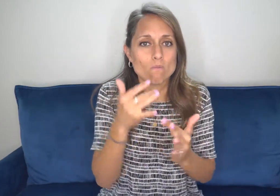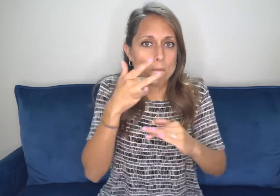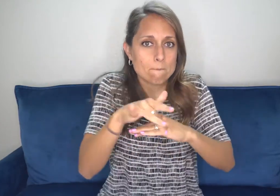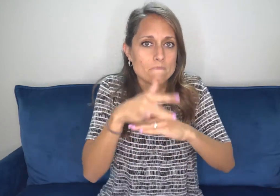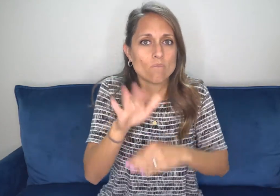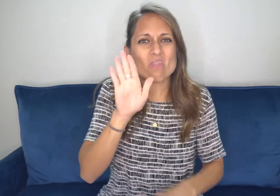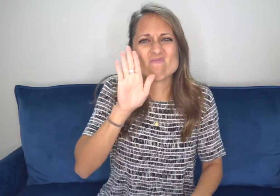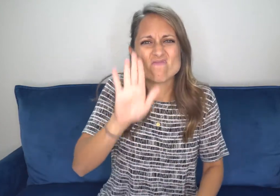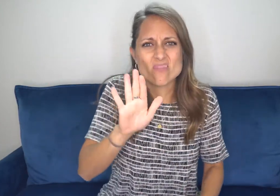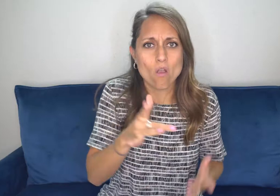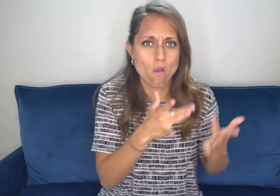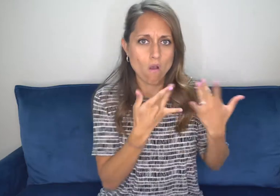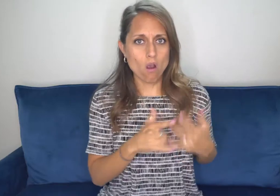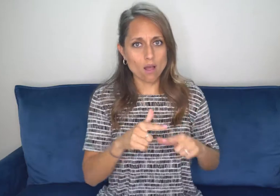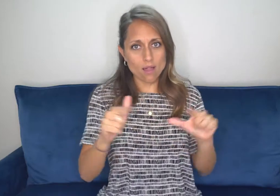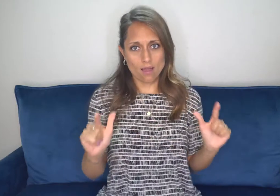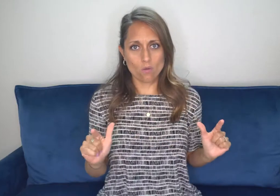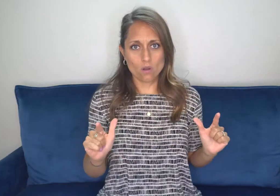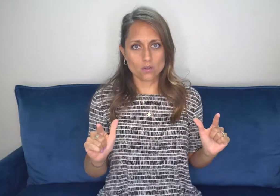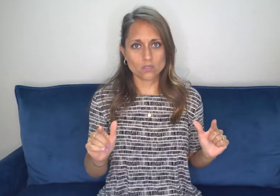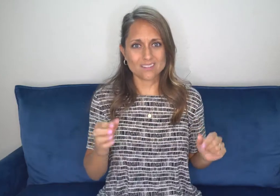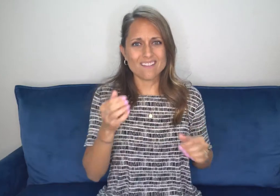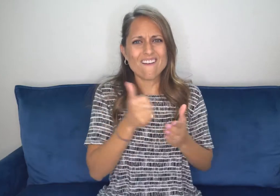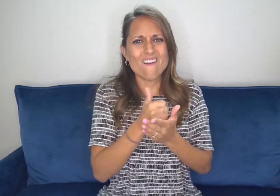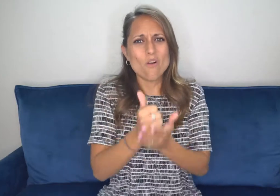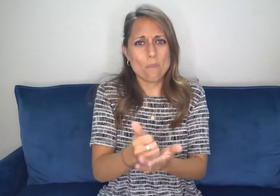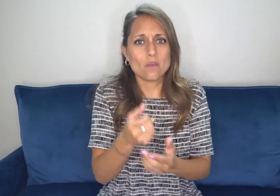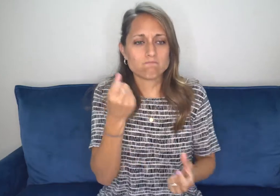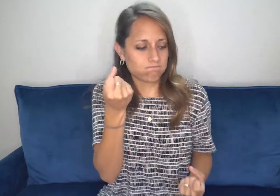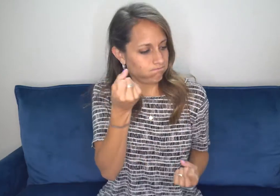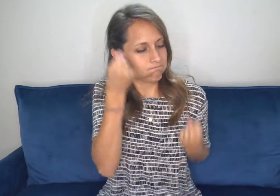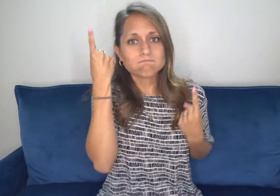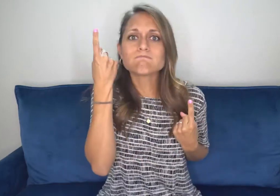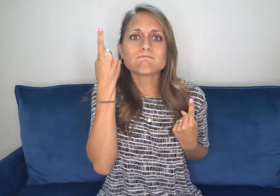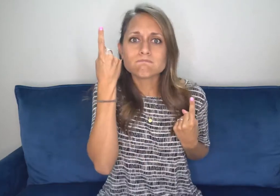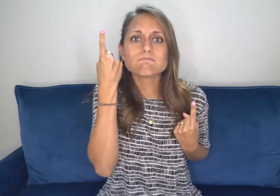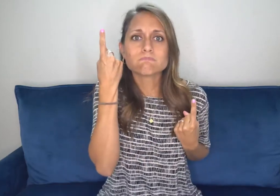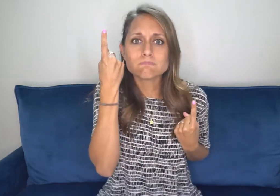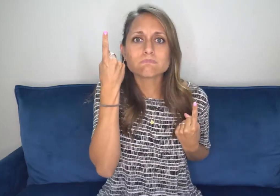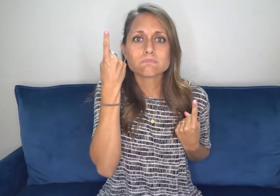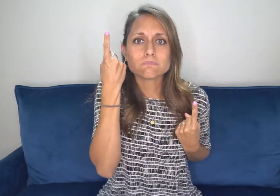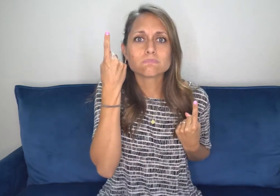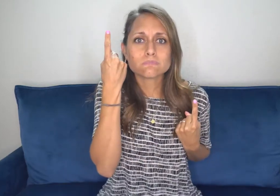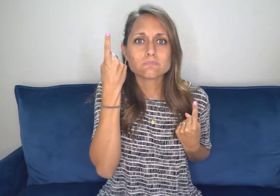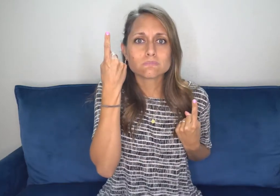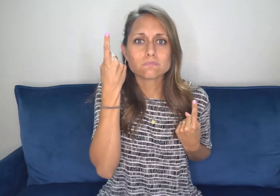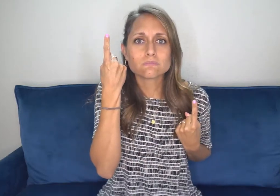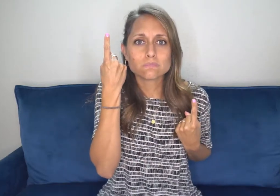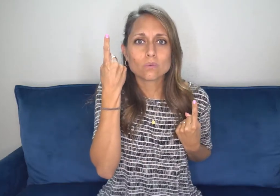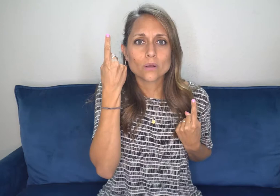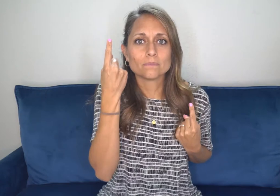to have a Bible available in one's heart language, in one's first language, that they can truly understand